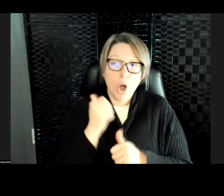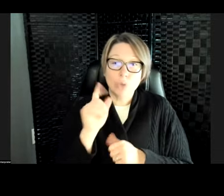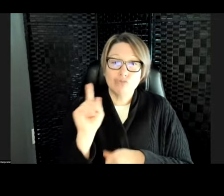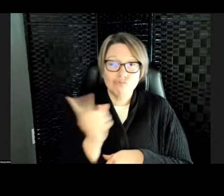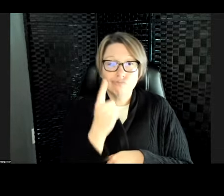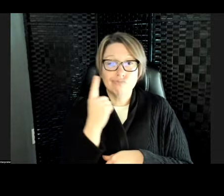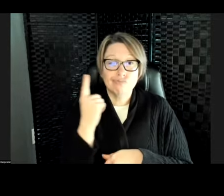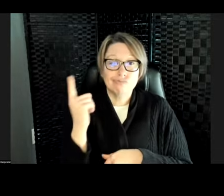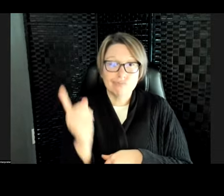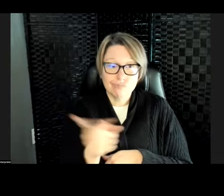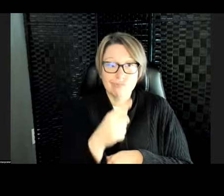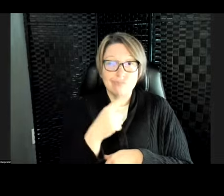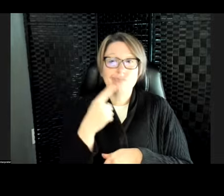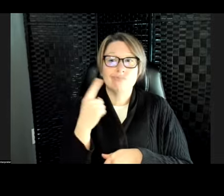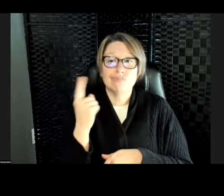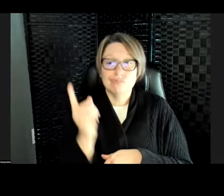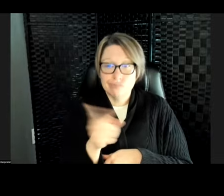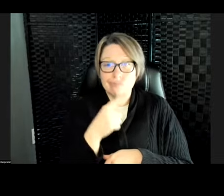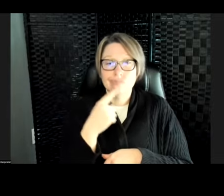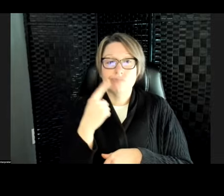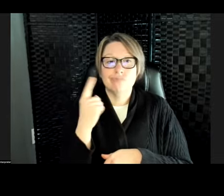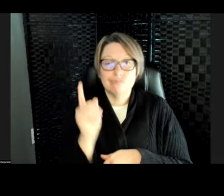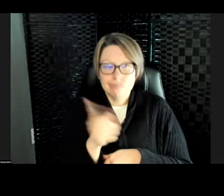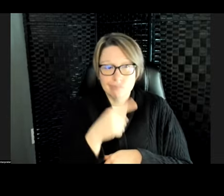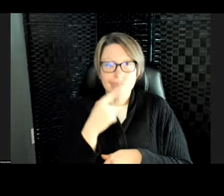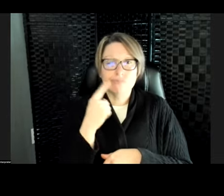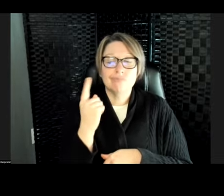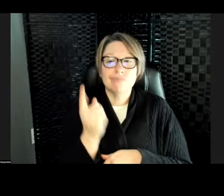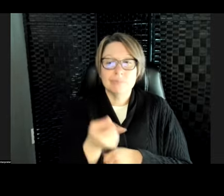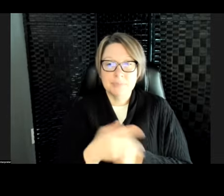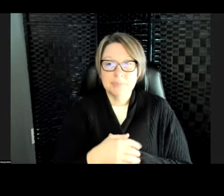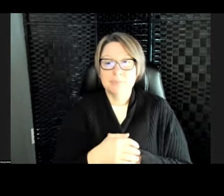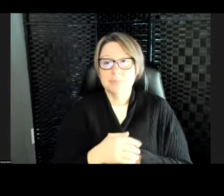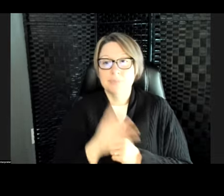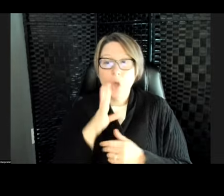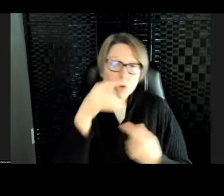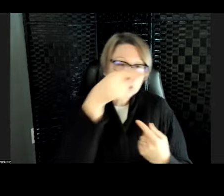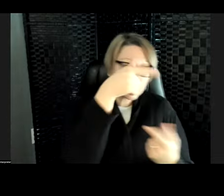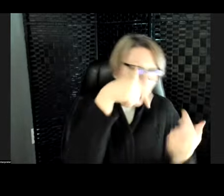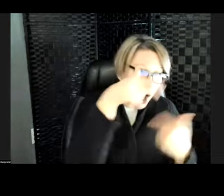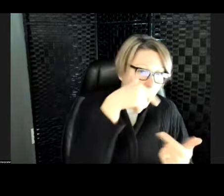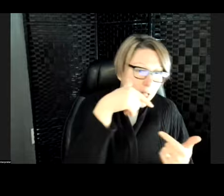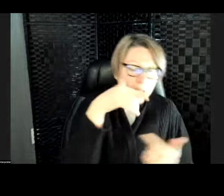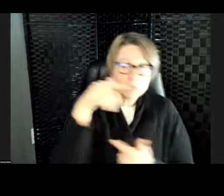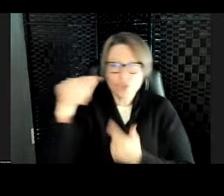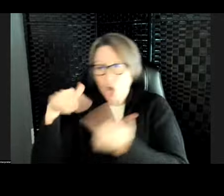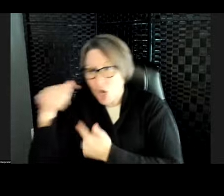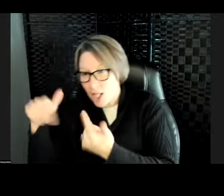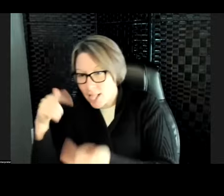They like to swim. Usually they'll go in different circles around or different ways. But they have to keep moving again